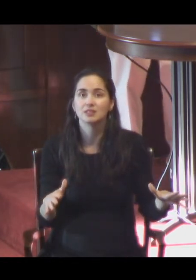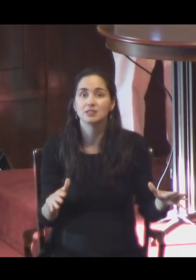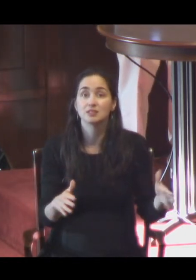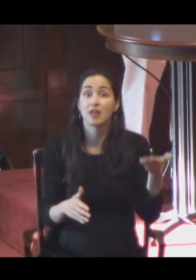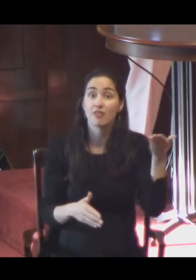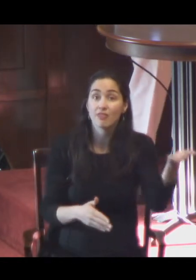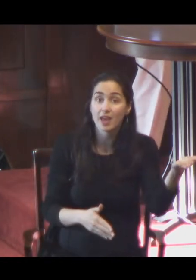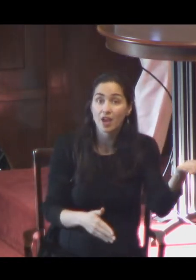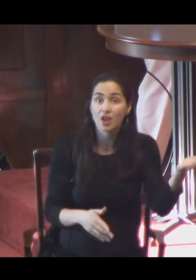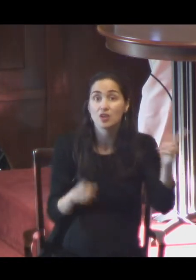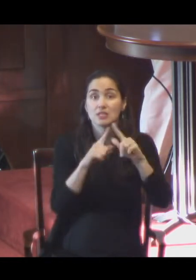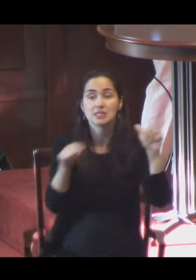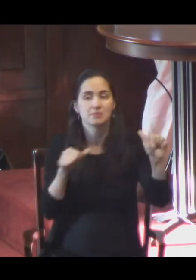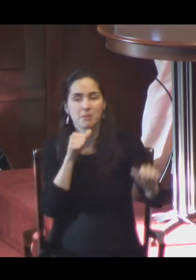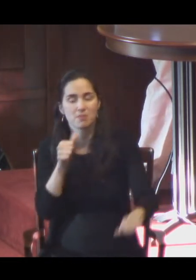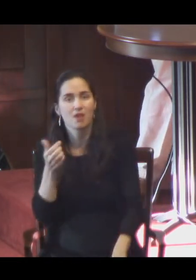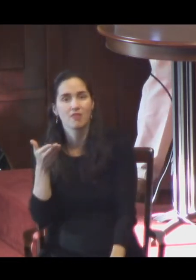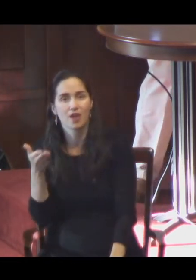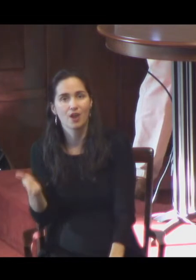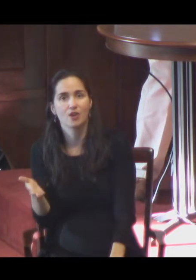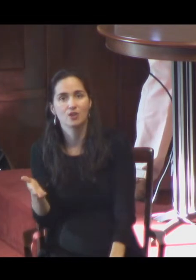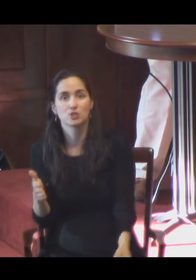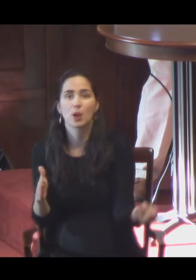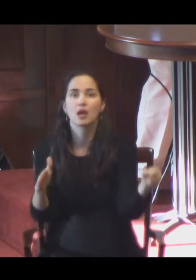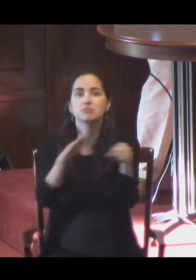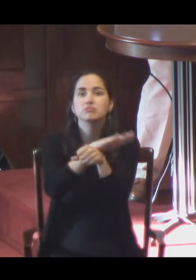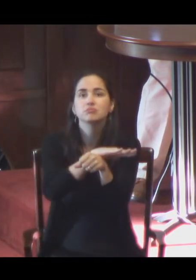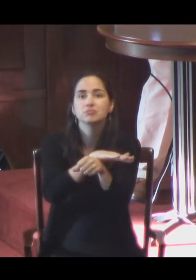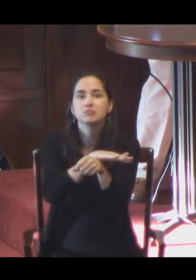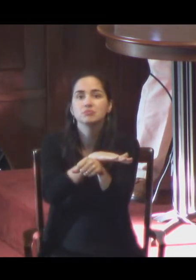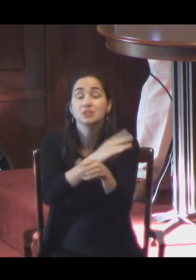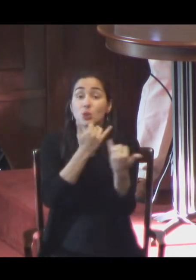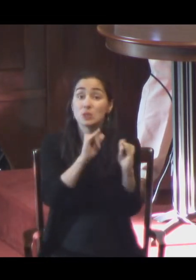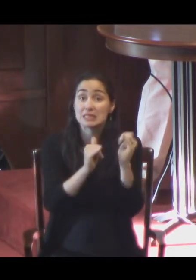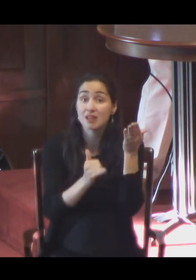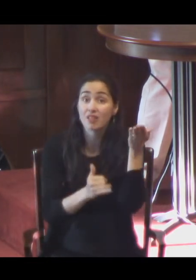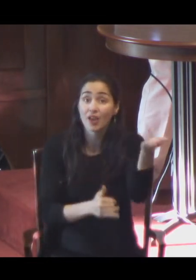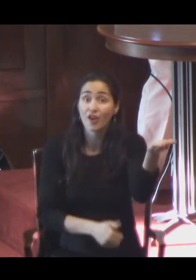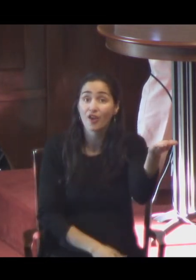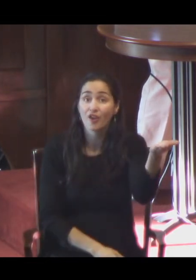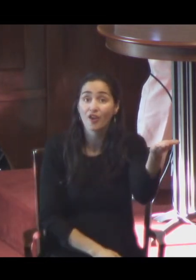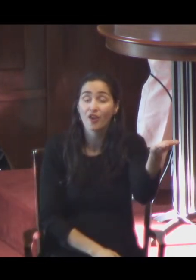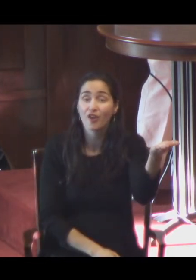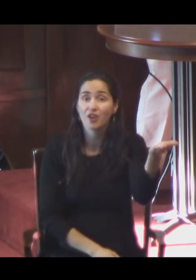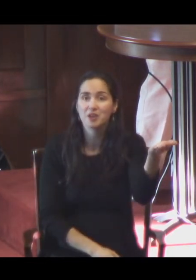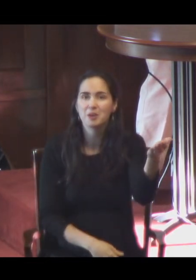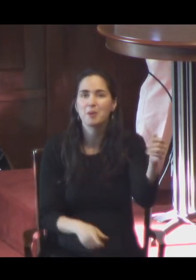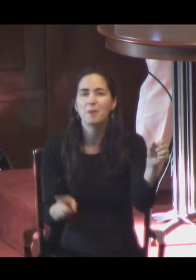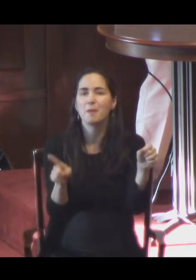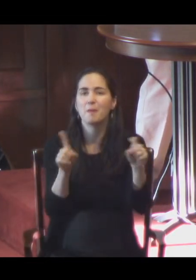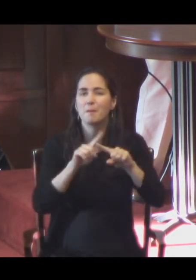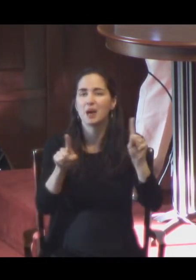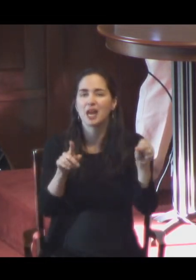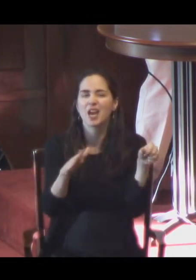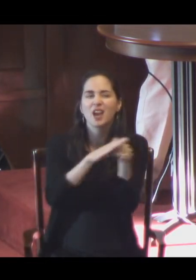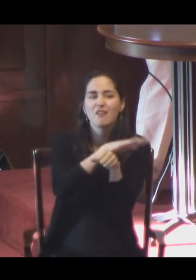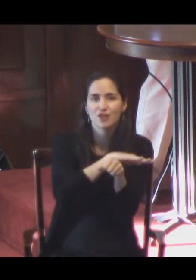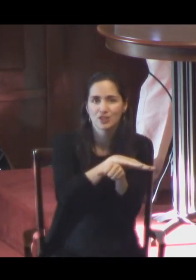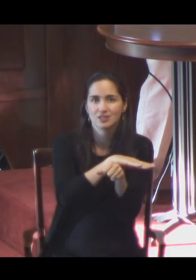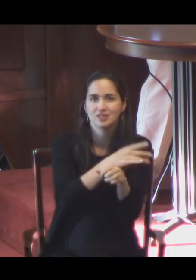with silver and gold. So they're still there, shimmering. Actually, if you get up close to the painting and touch it, you can feel the bumpy area where the paintings of the